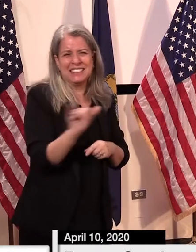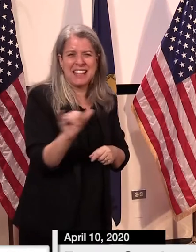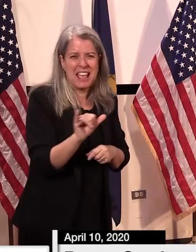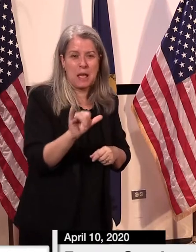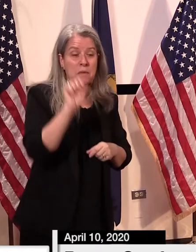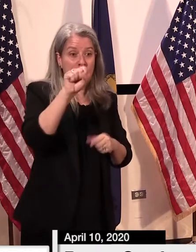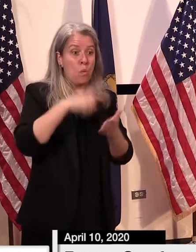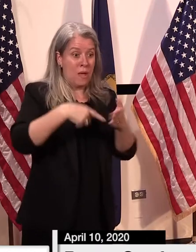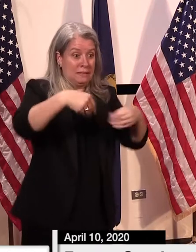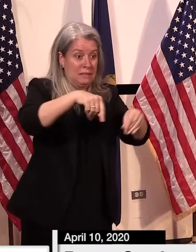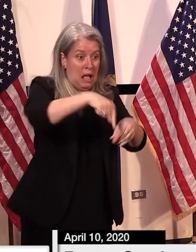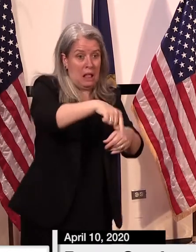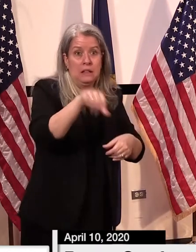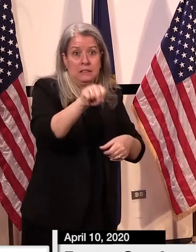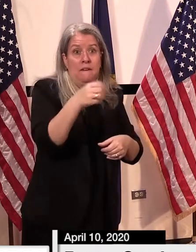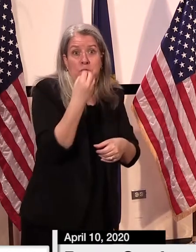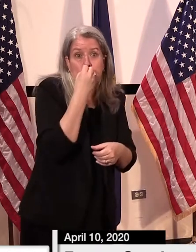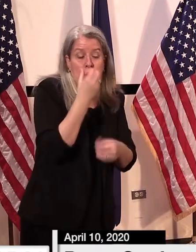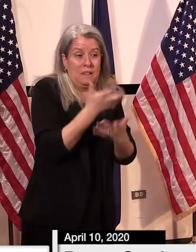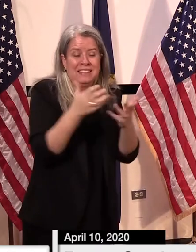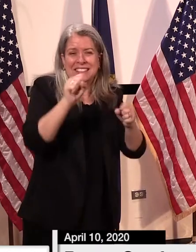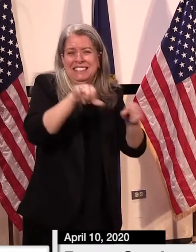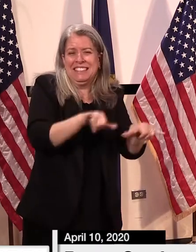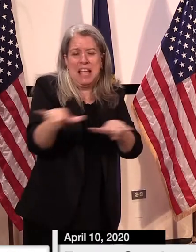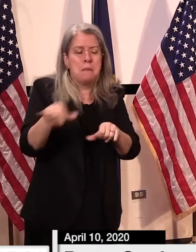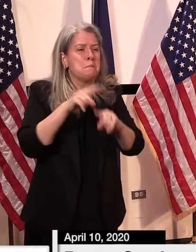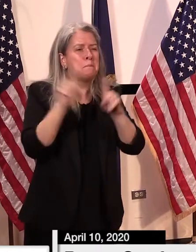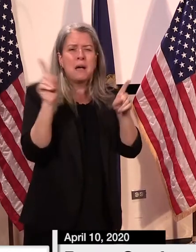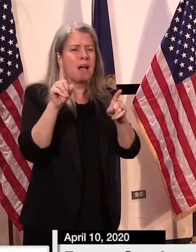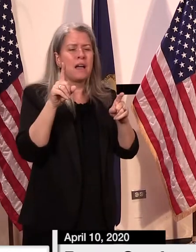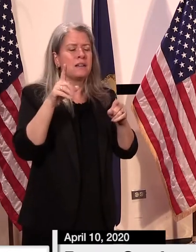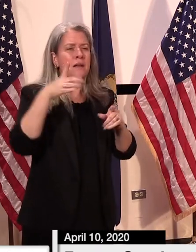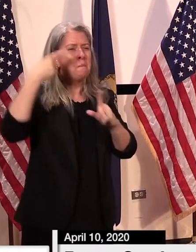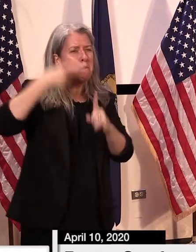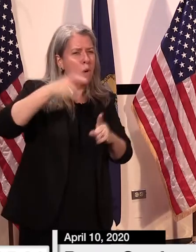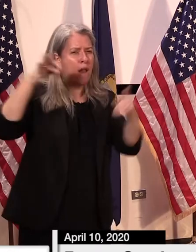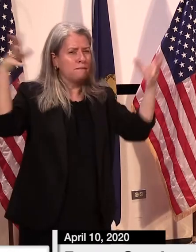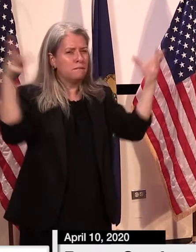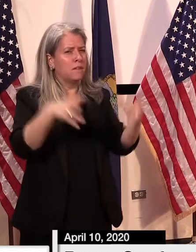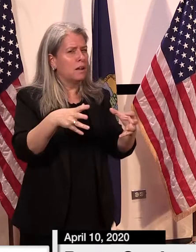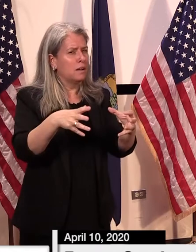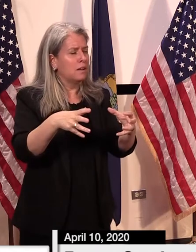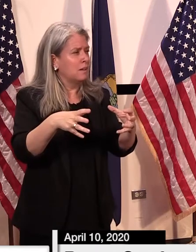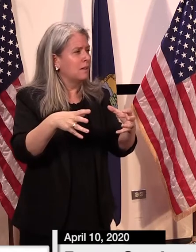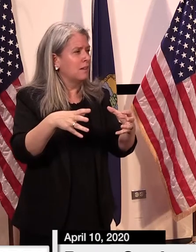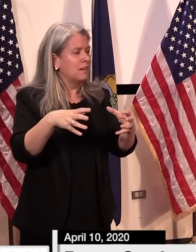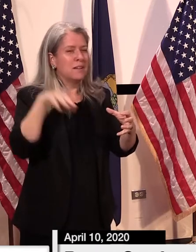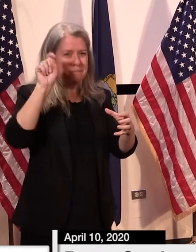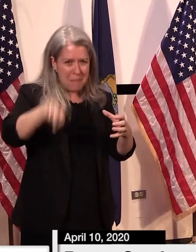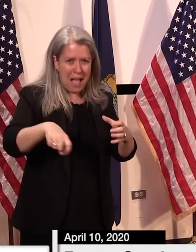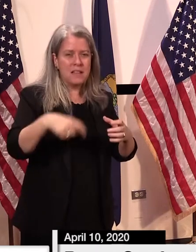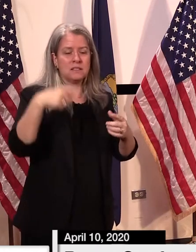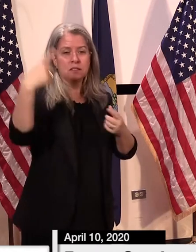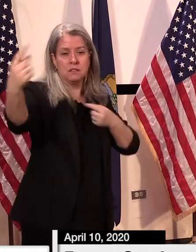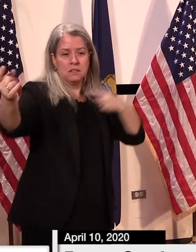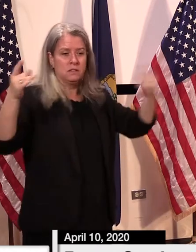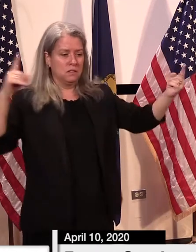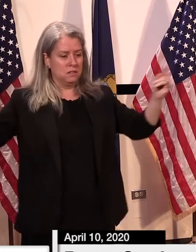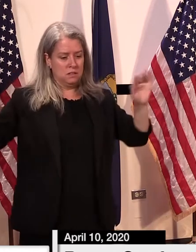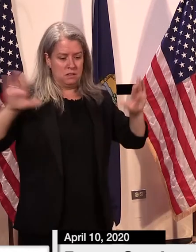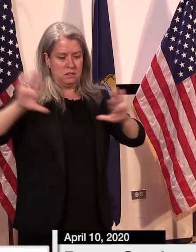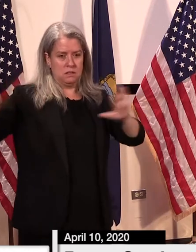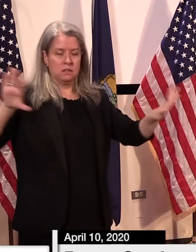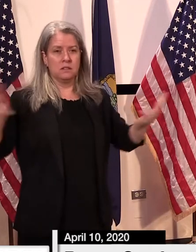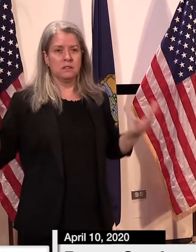uh, to make sure that we don't, uh, congregate, uh, and, uh, and over congregate, uh, we separate, and distance ourselves,